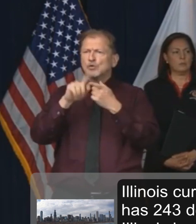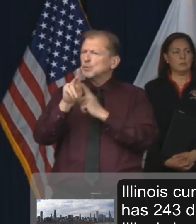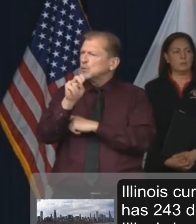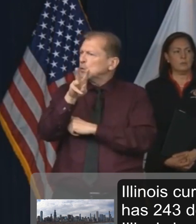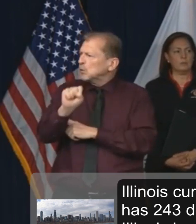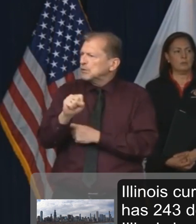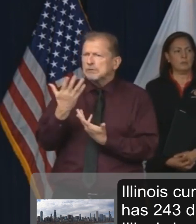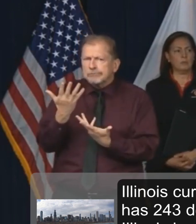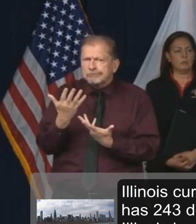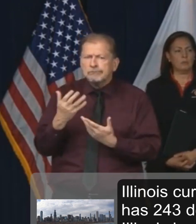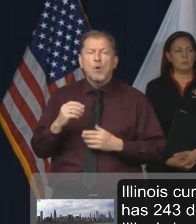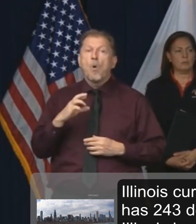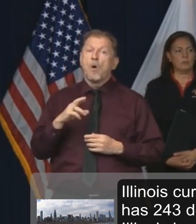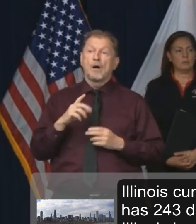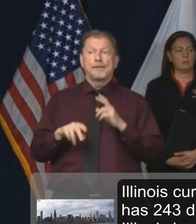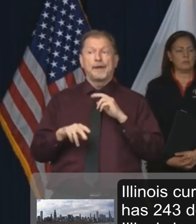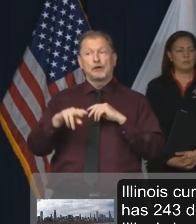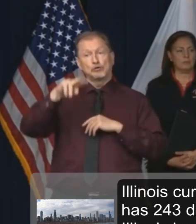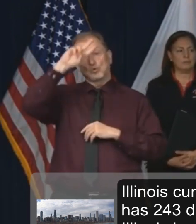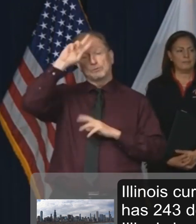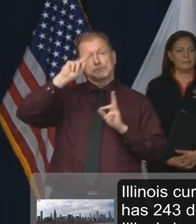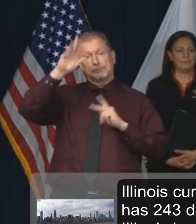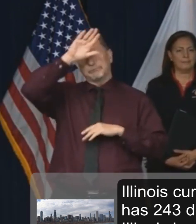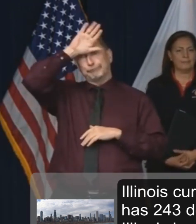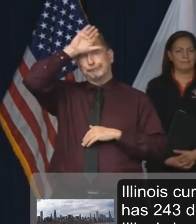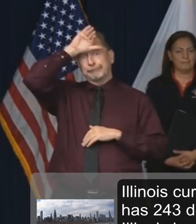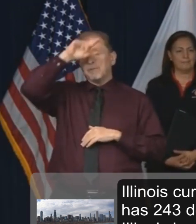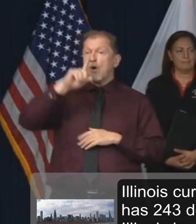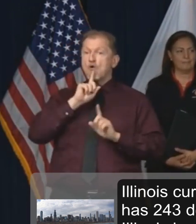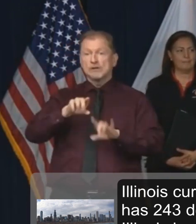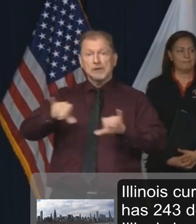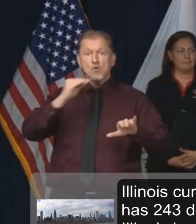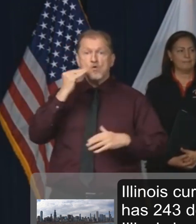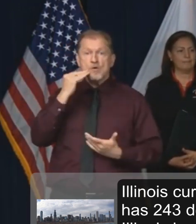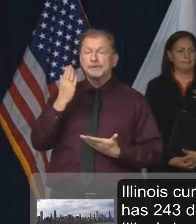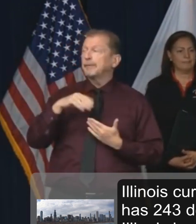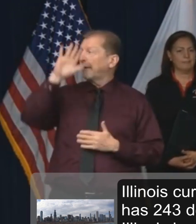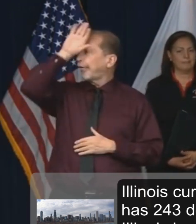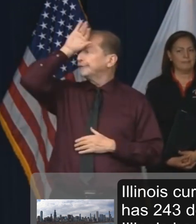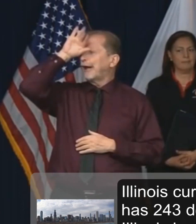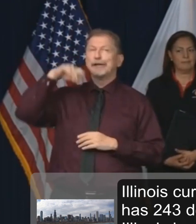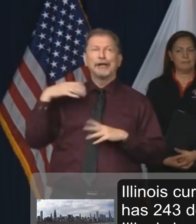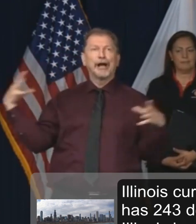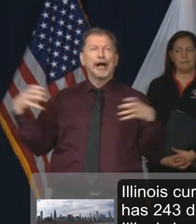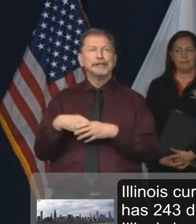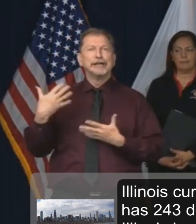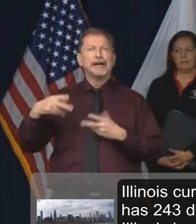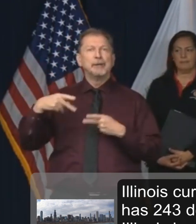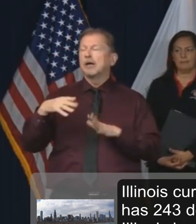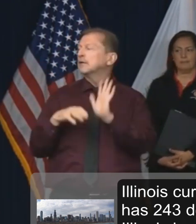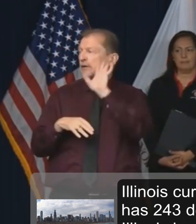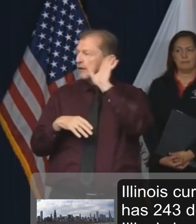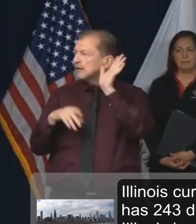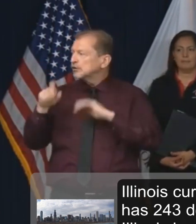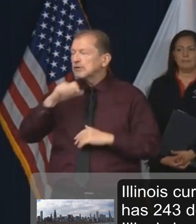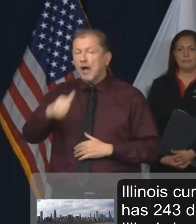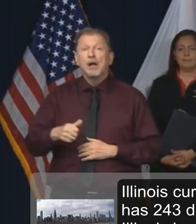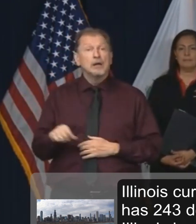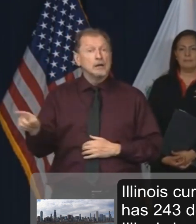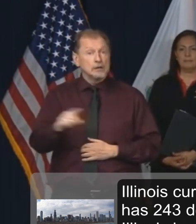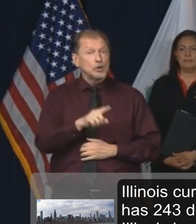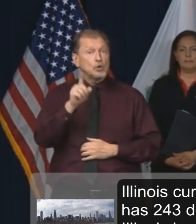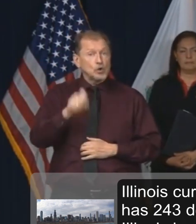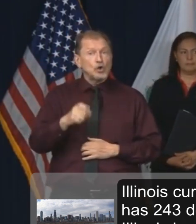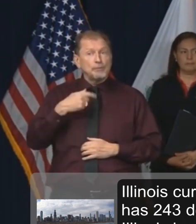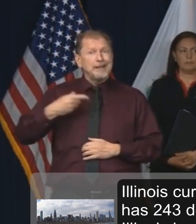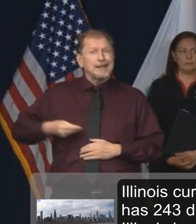or they're stupid. That's all I can say. I mean, there's no reason why somebody should be ignoring this. You could be